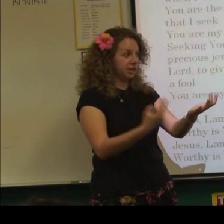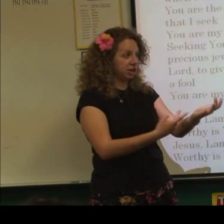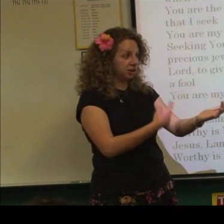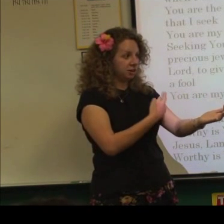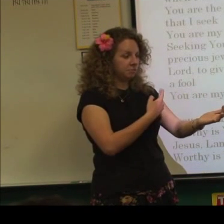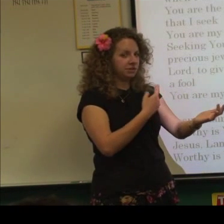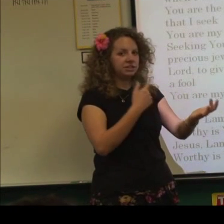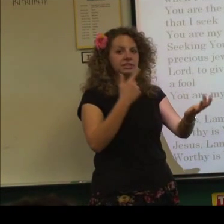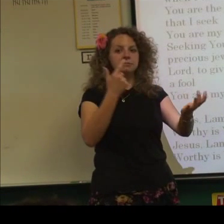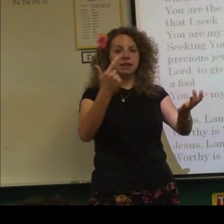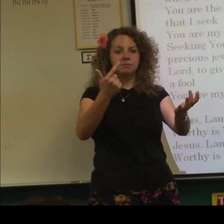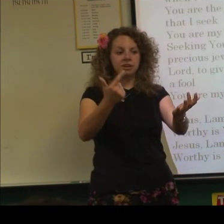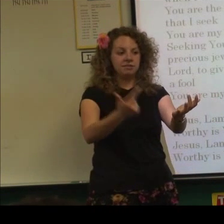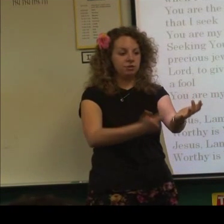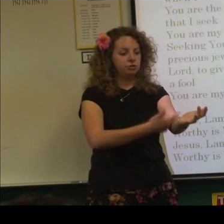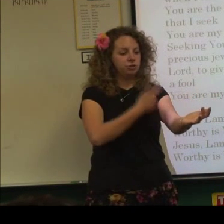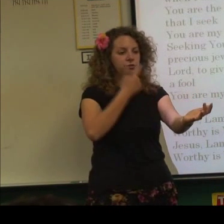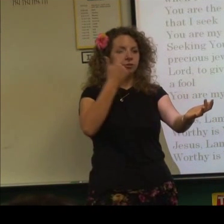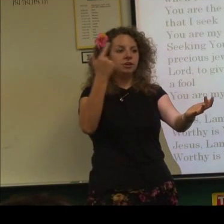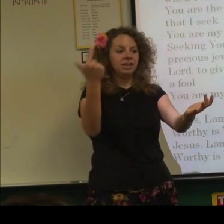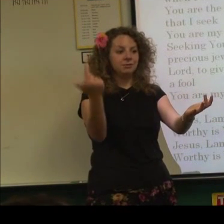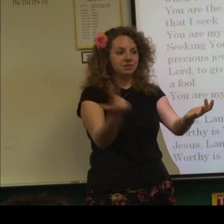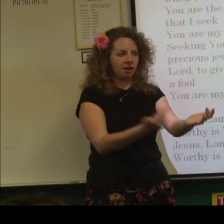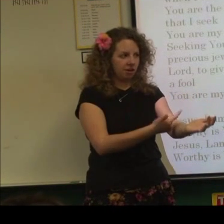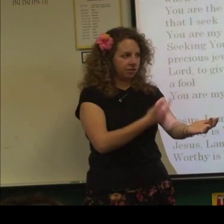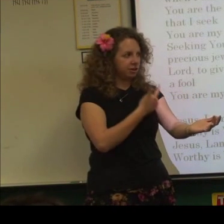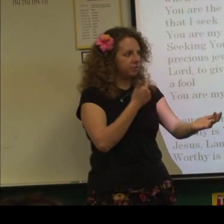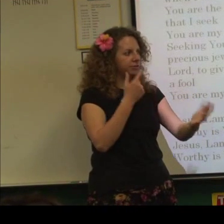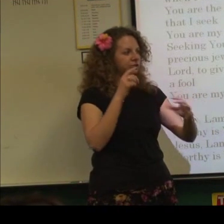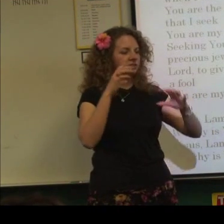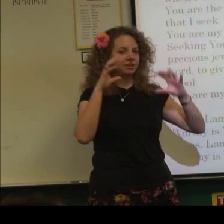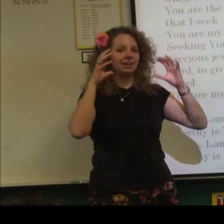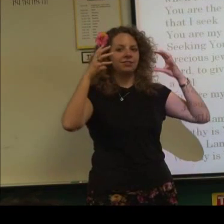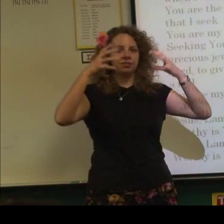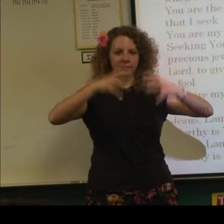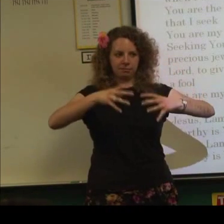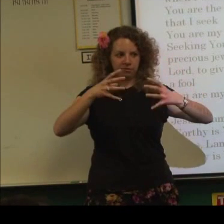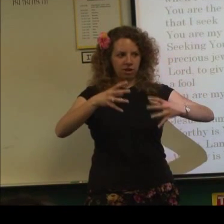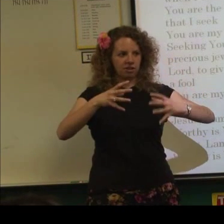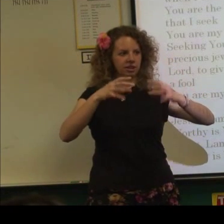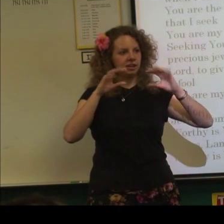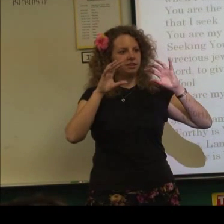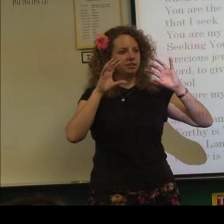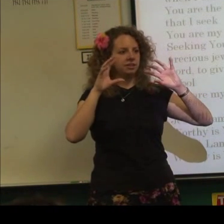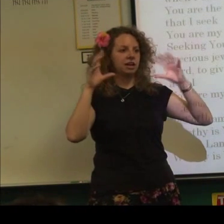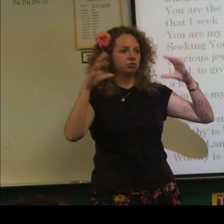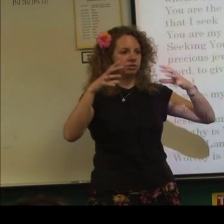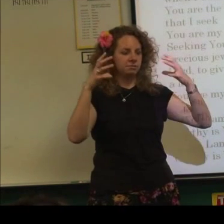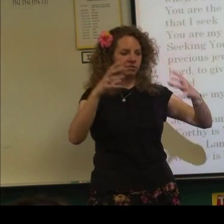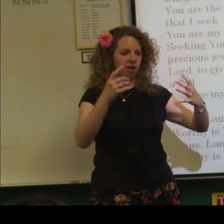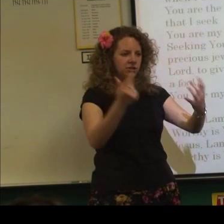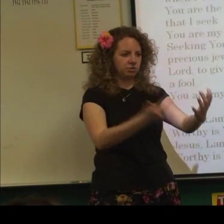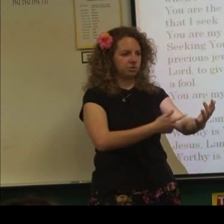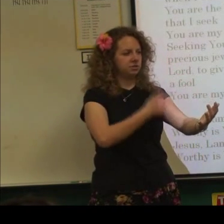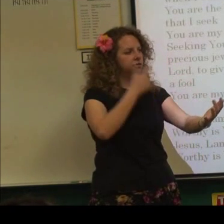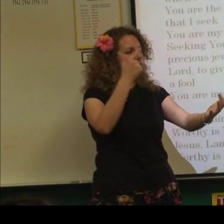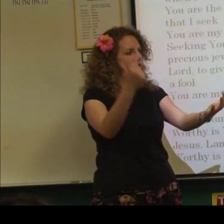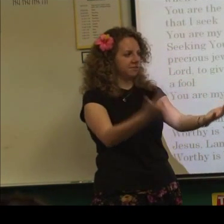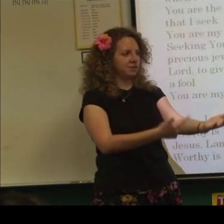here. But at the same time, then if you do it with an L, then it refers to like the Lamb of God. Like the actual name of God. So it's a little bit different.